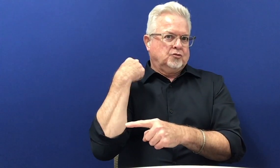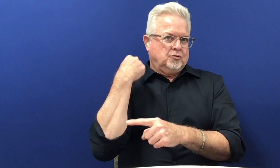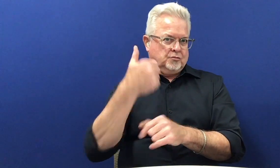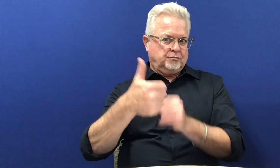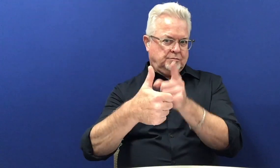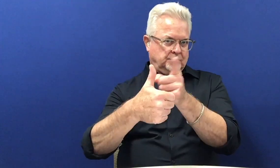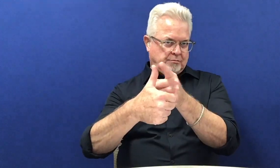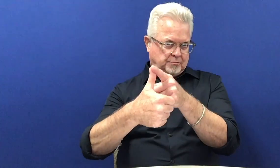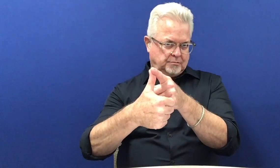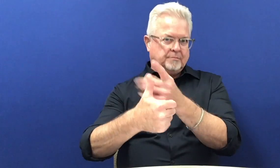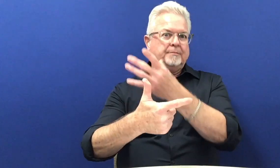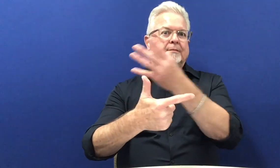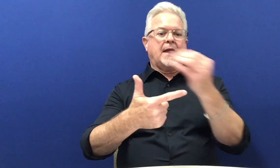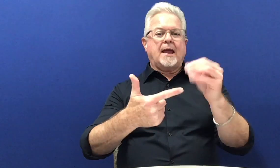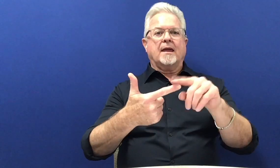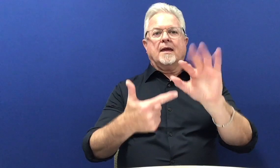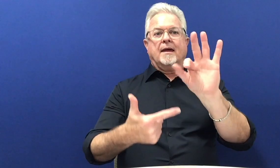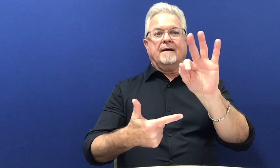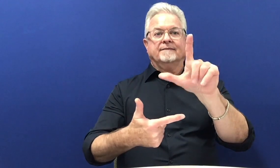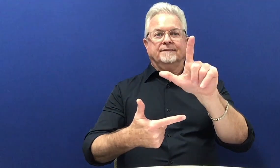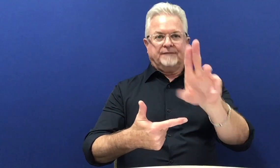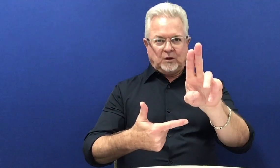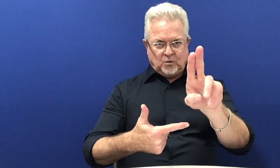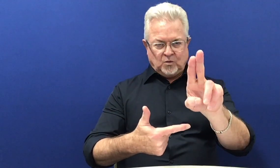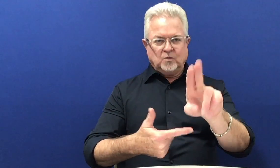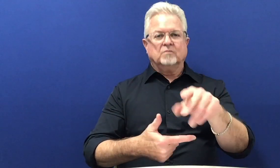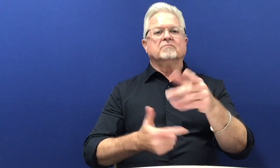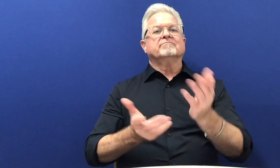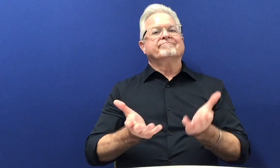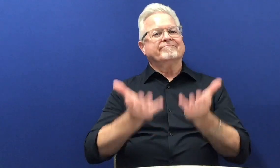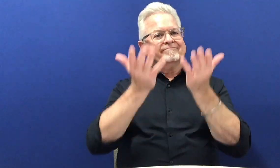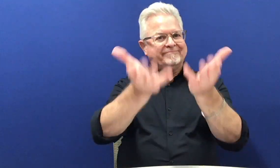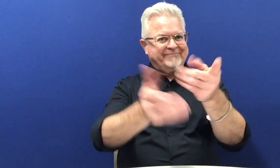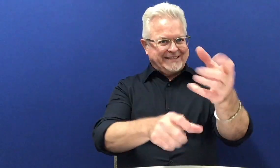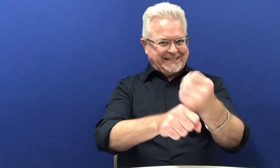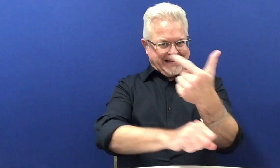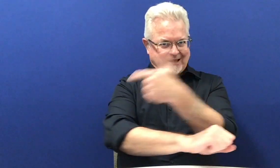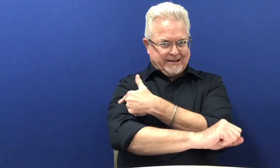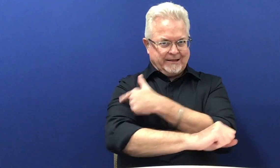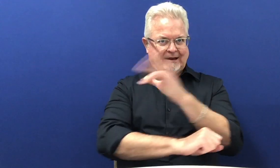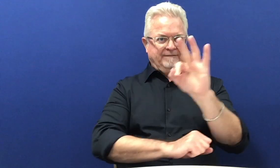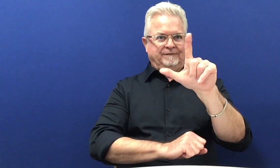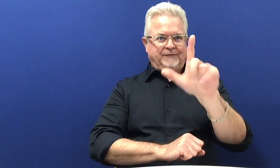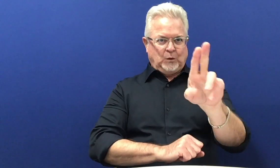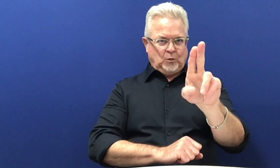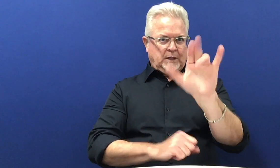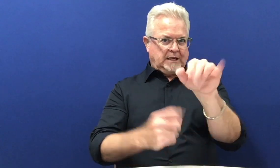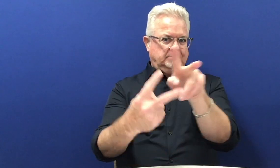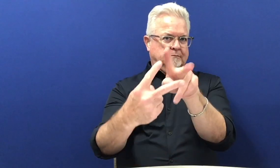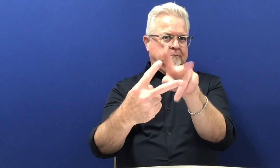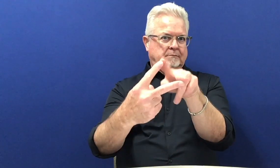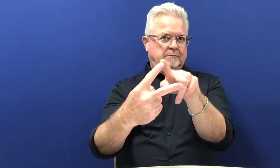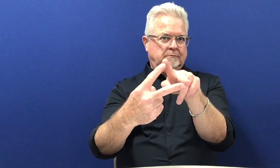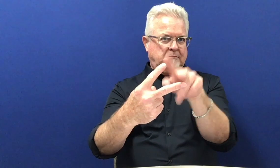So that was developed last year and it's recommended. Secondly, the flu vaccine.